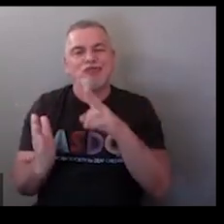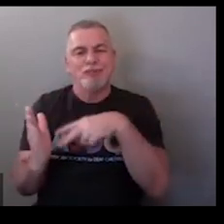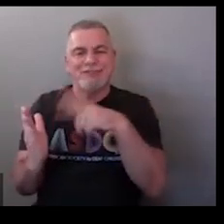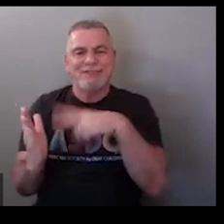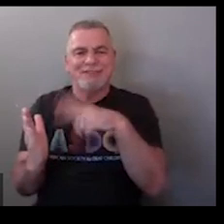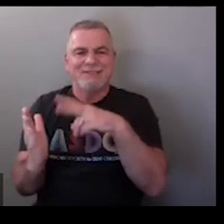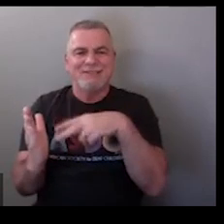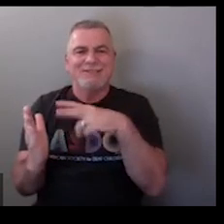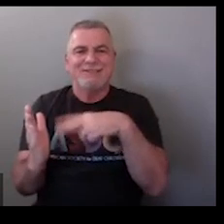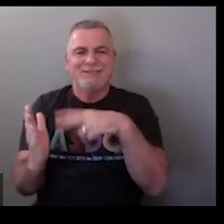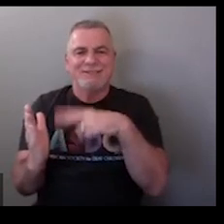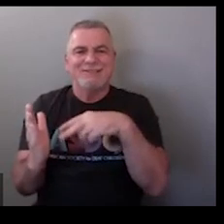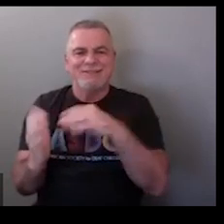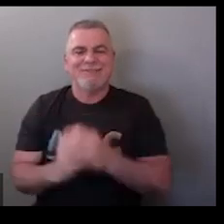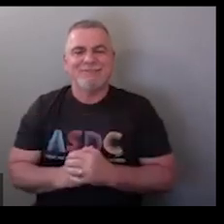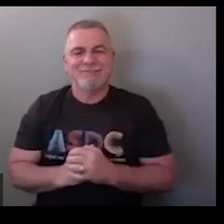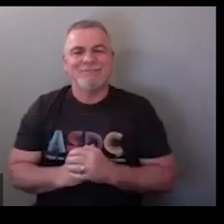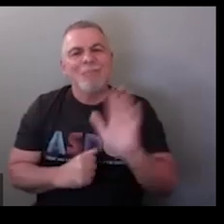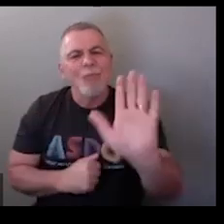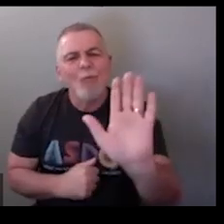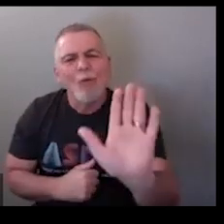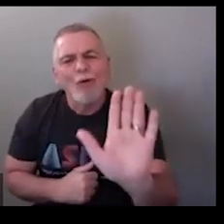so my favorite class is reading